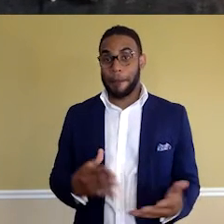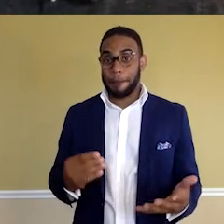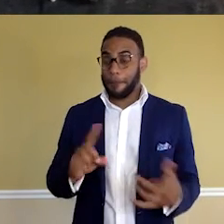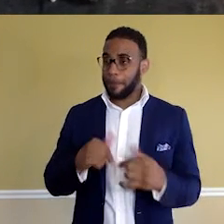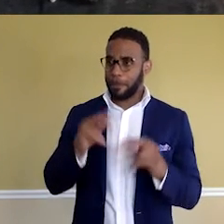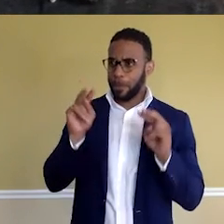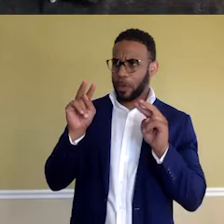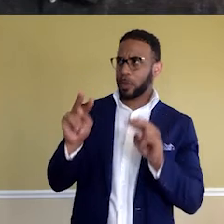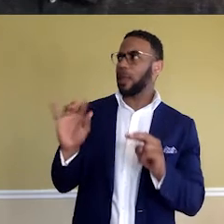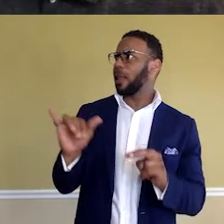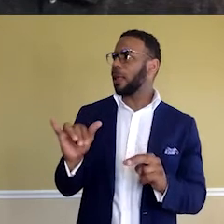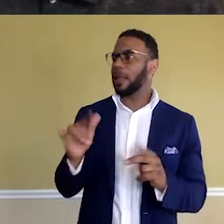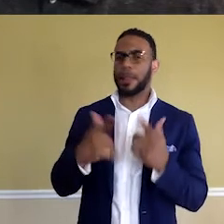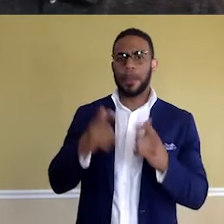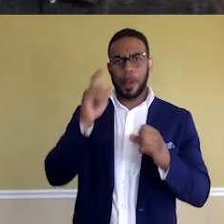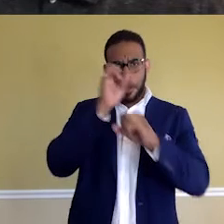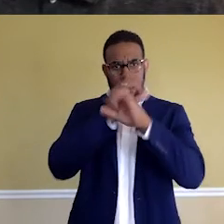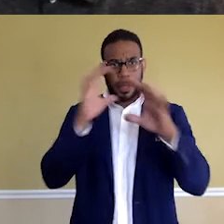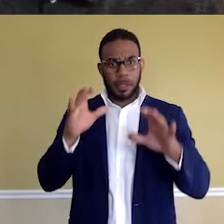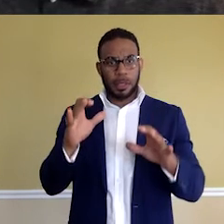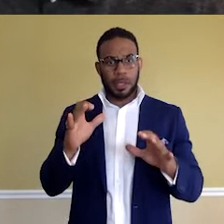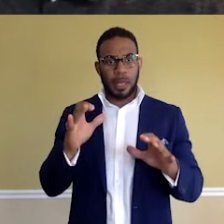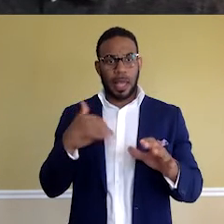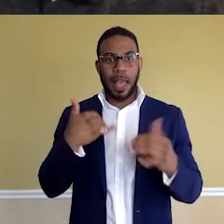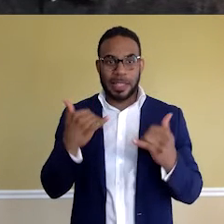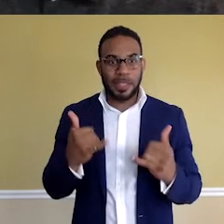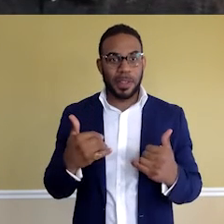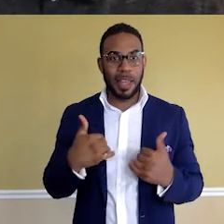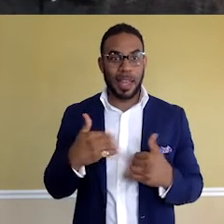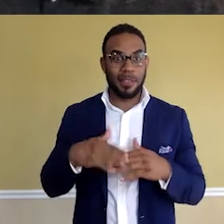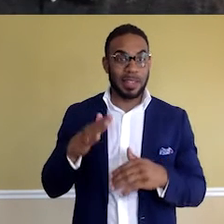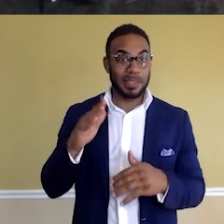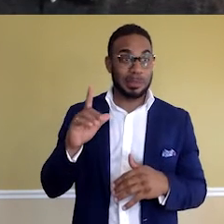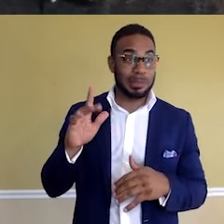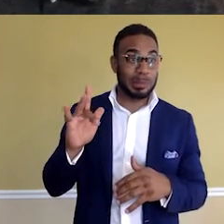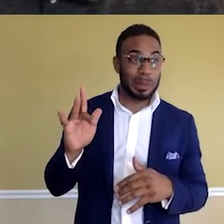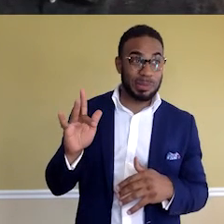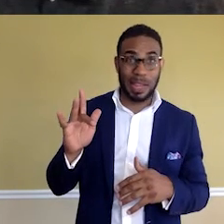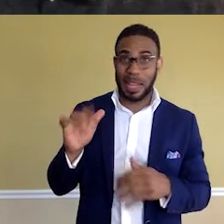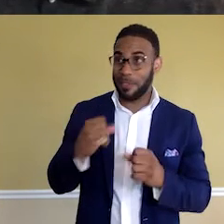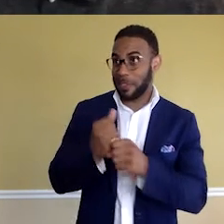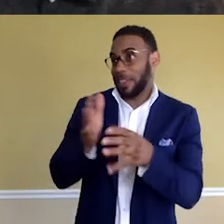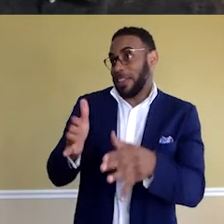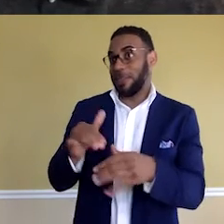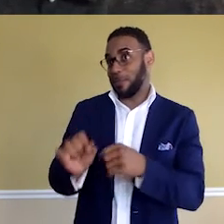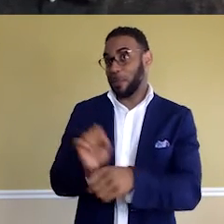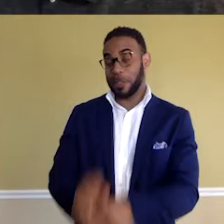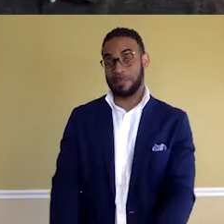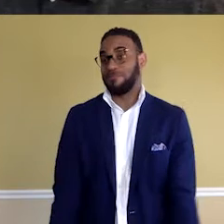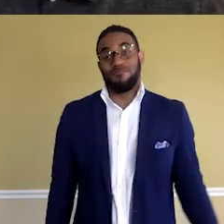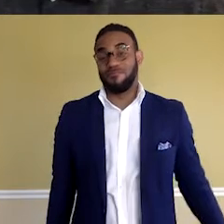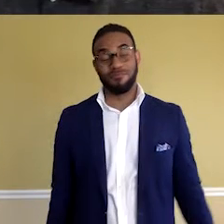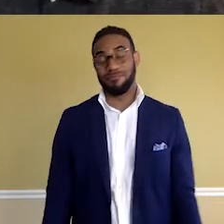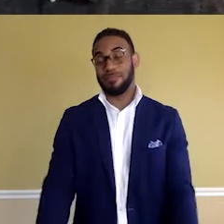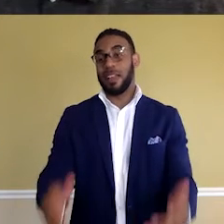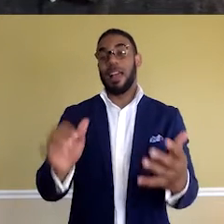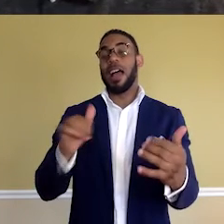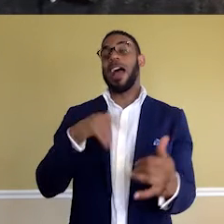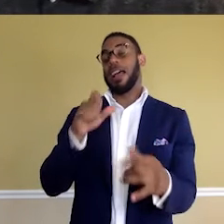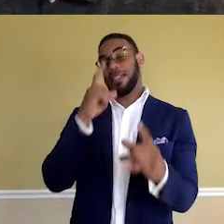looked at, like, the bigger picture of things, I've still got at least 25 years left in this workforce. And I had to decide whether I was